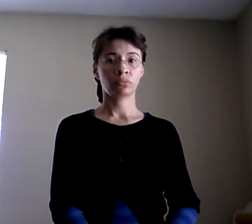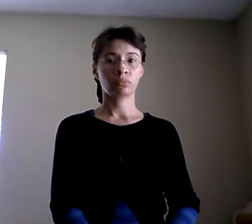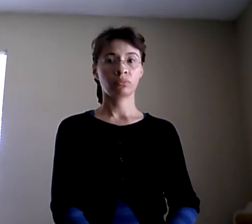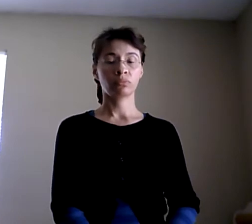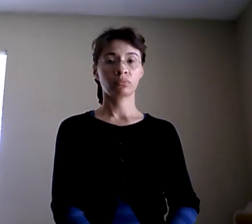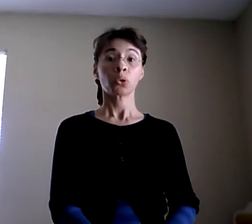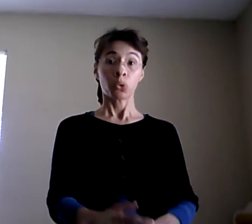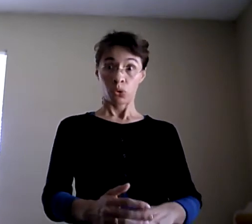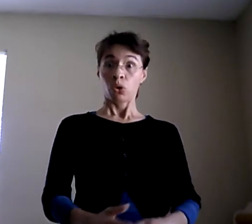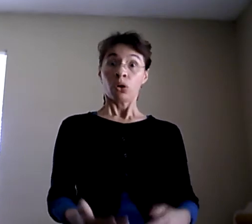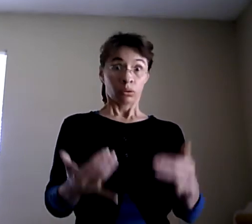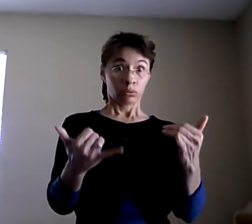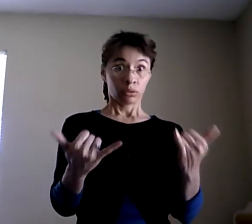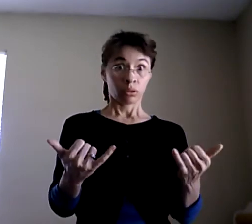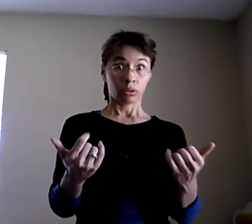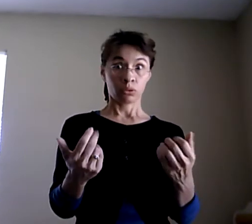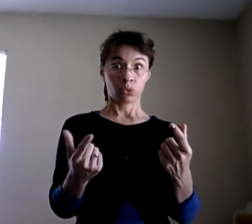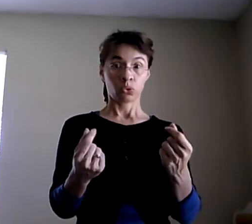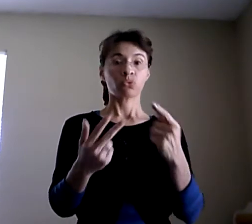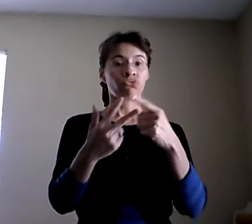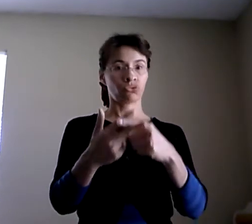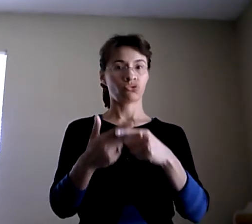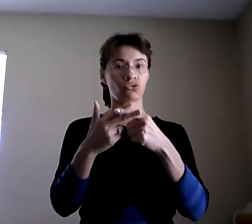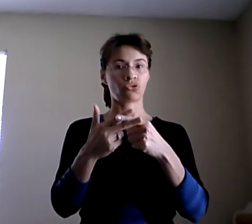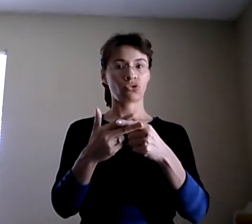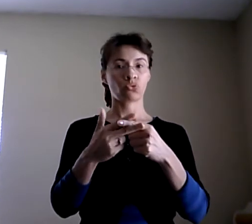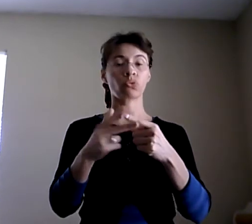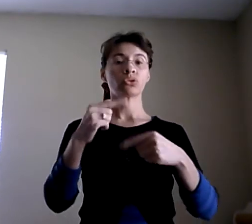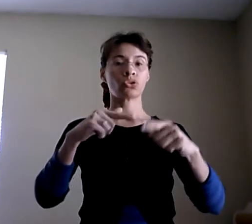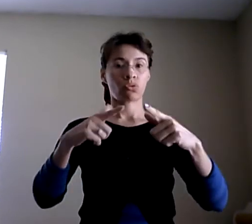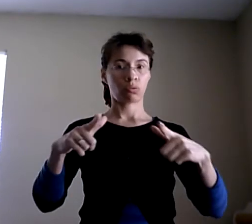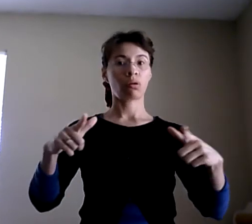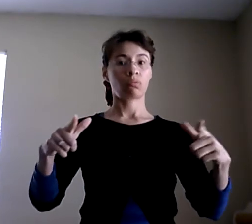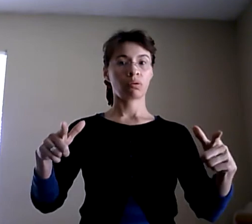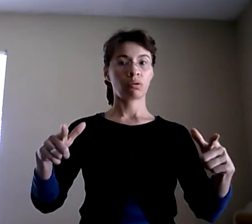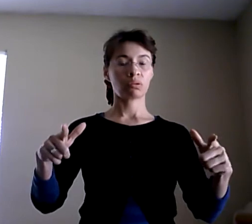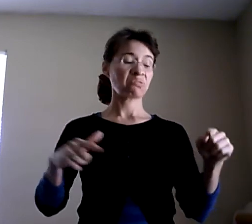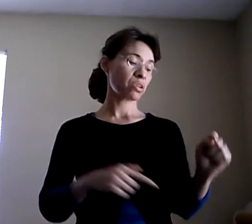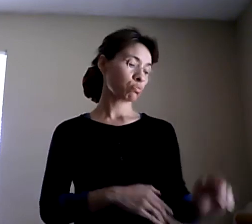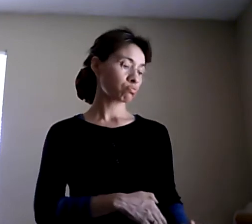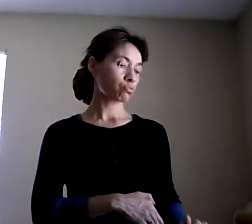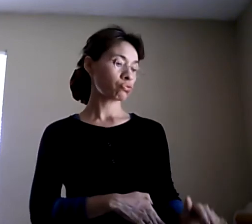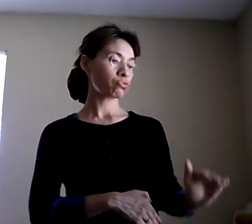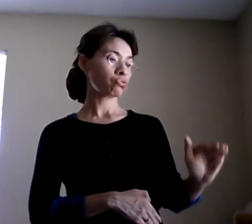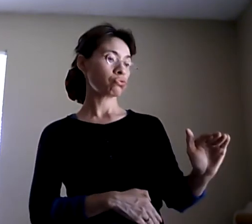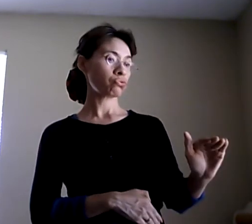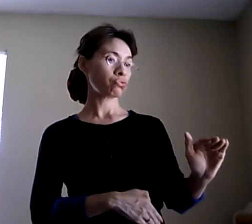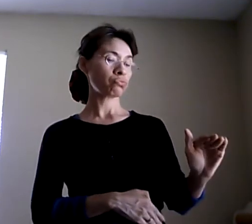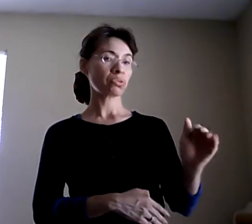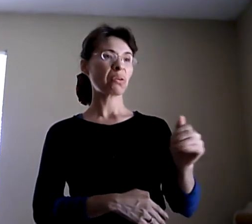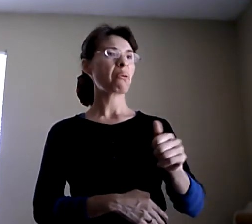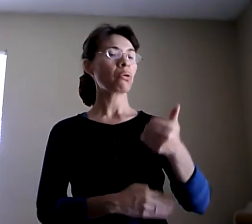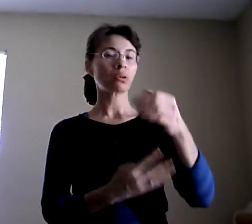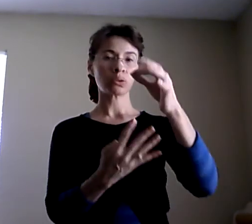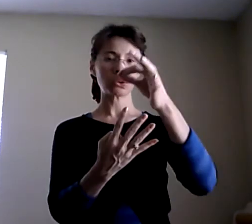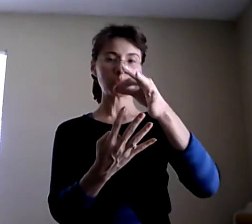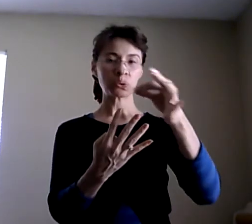Well, so we should start out with the sign language then. And then as she gets older, maybe go into these other things. But for right now, just